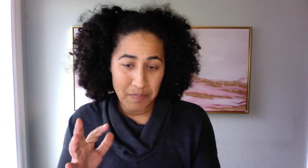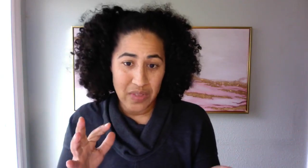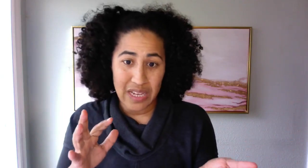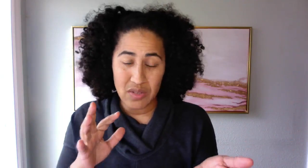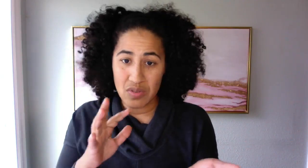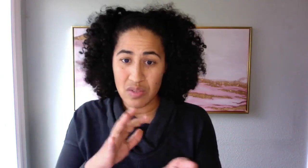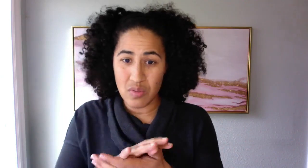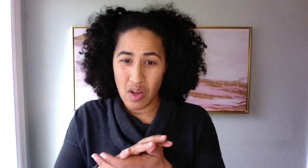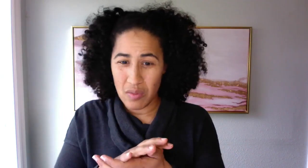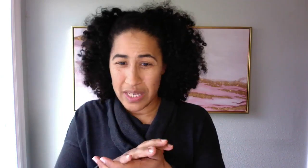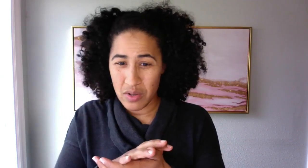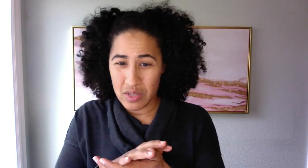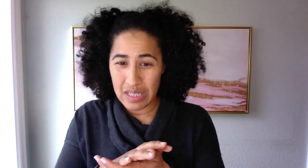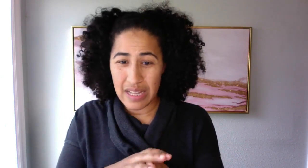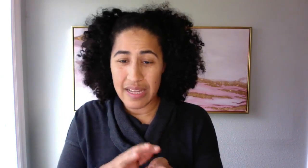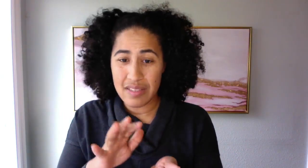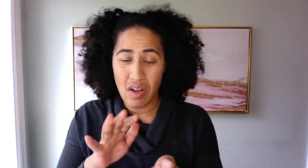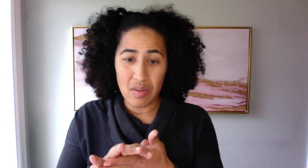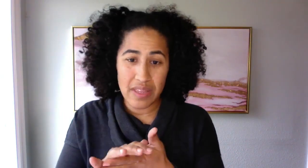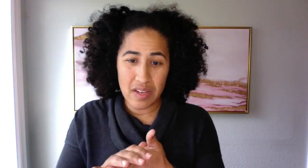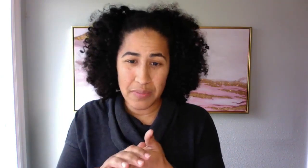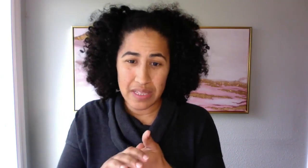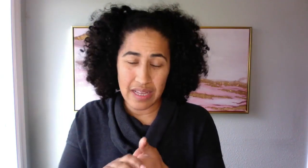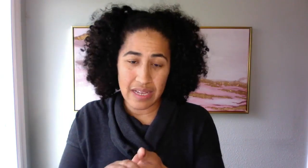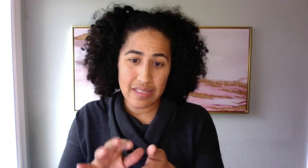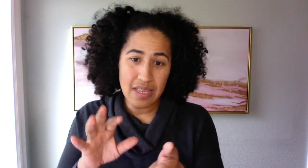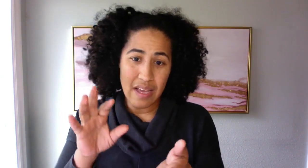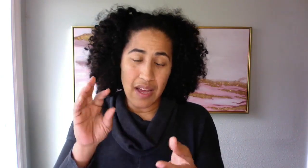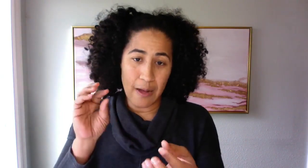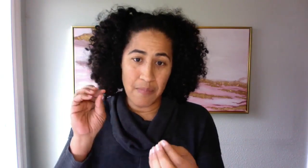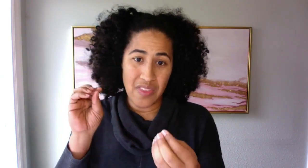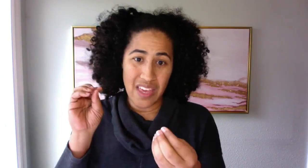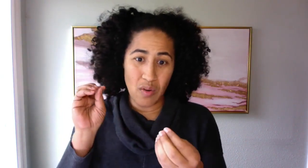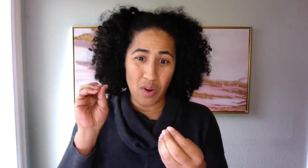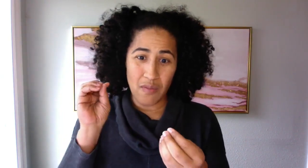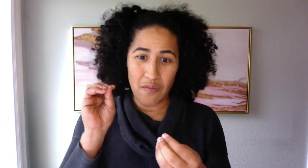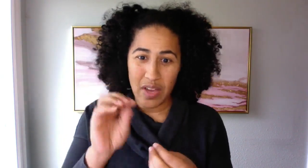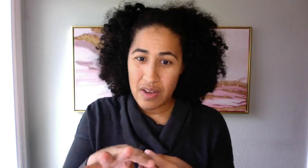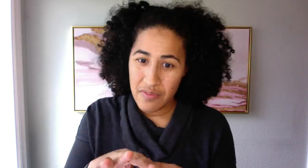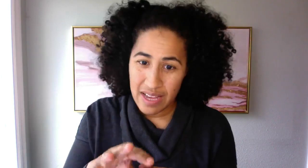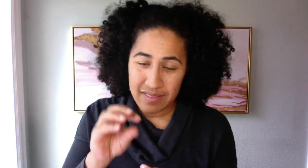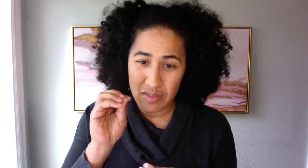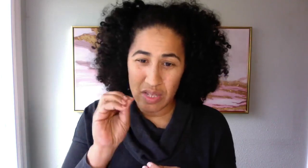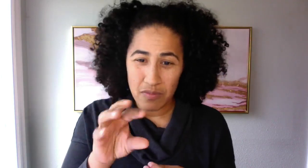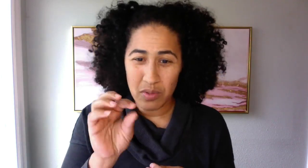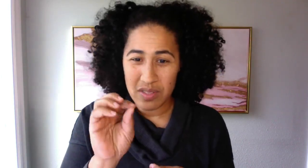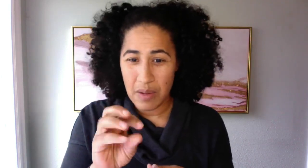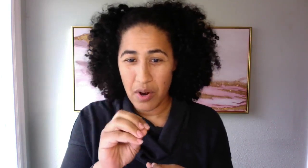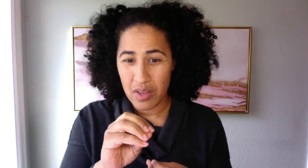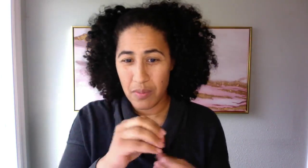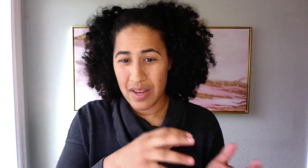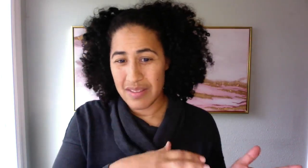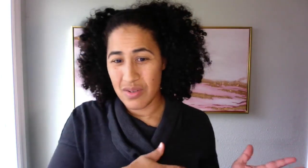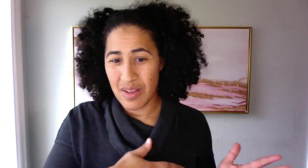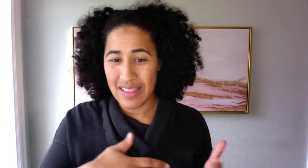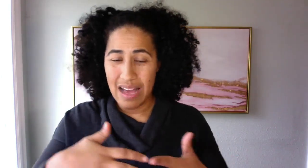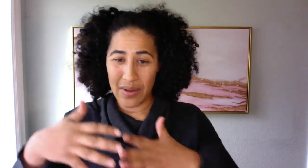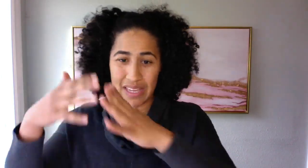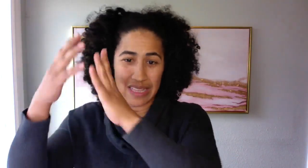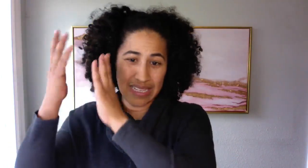I use these with all of my coaching clients, all of my therapy clients. They work very fast to influence that part of the brain to allow healing to